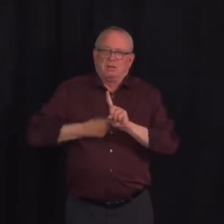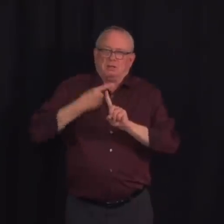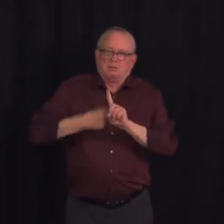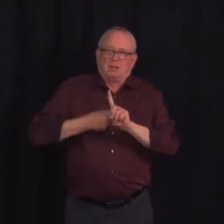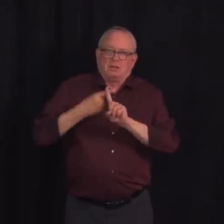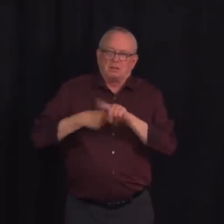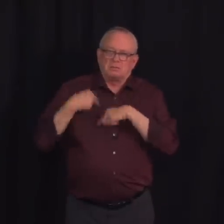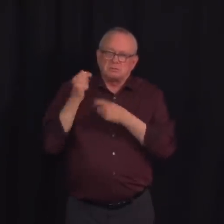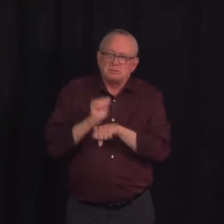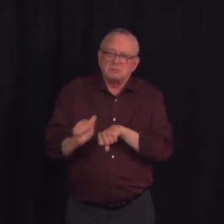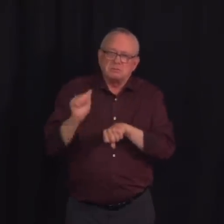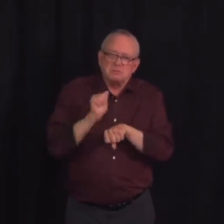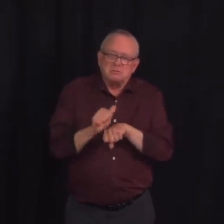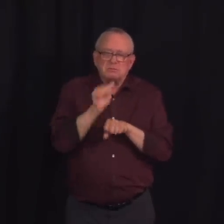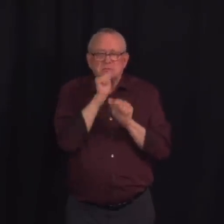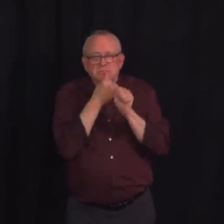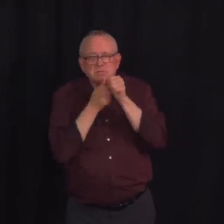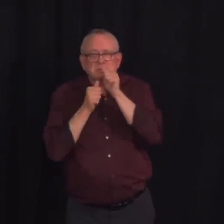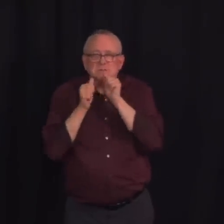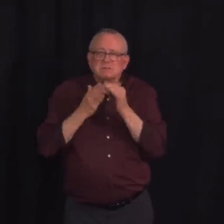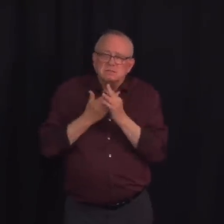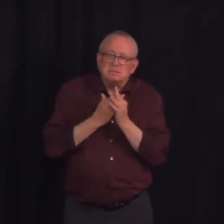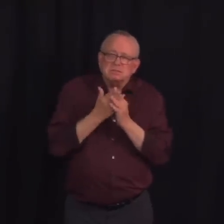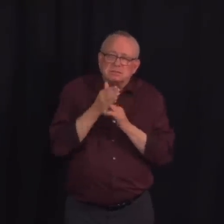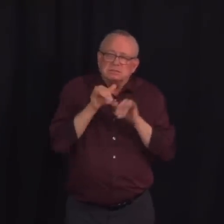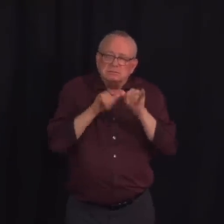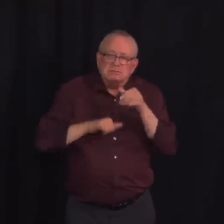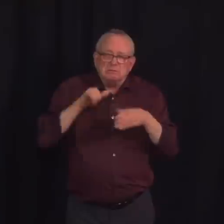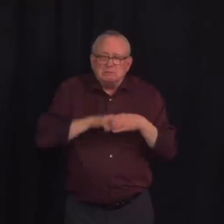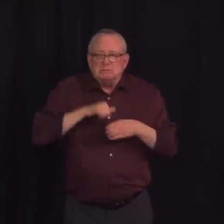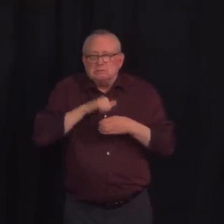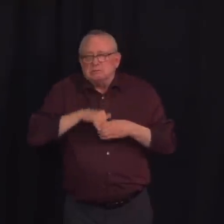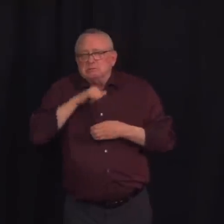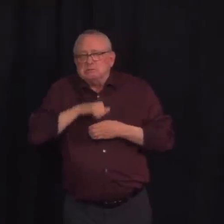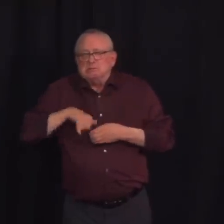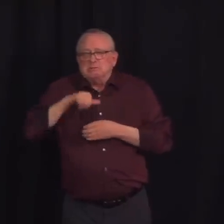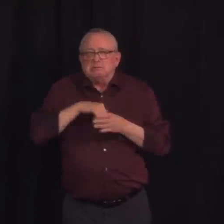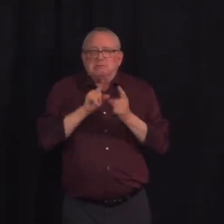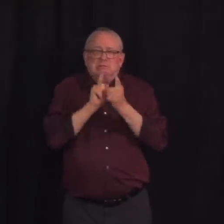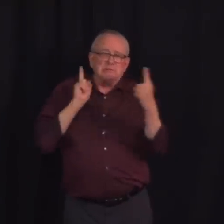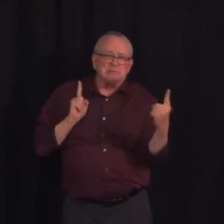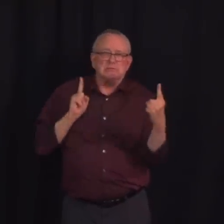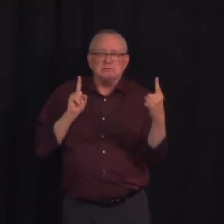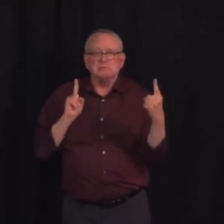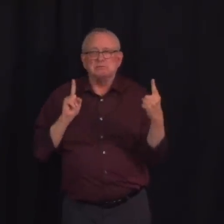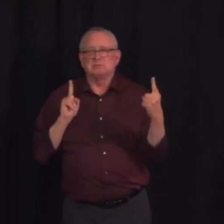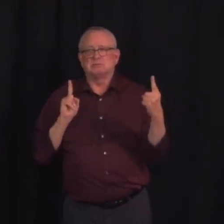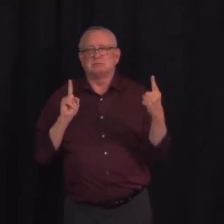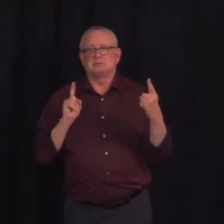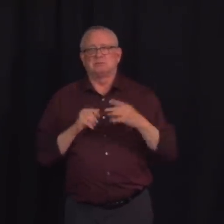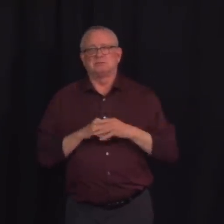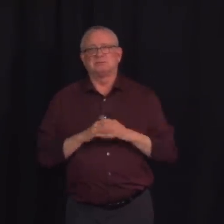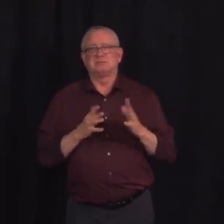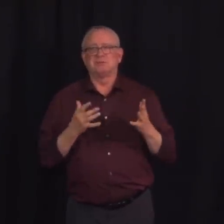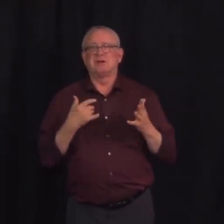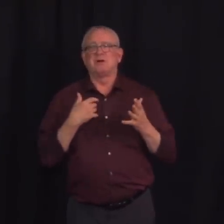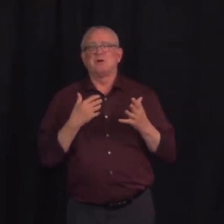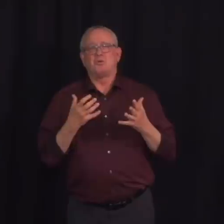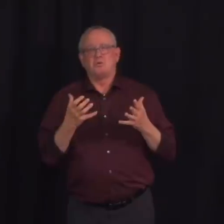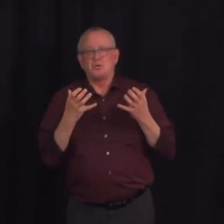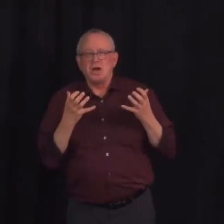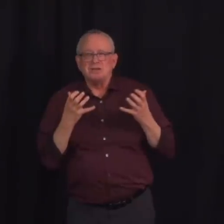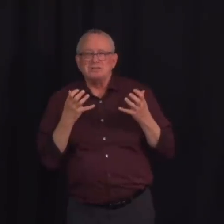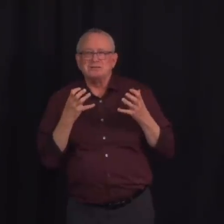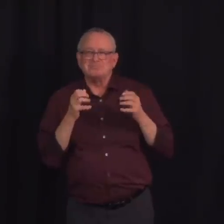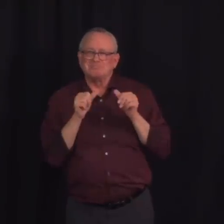and subsequently the hospitalization and ICU as well as continuing to ensure that our immunization program is